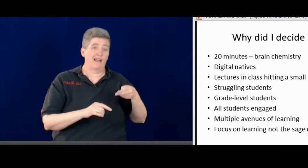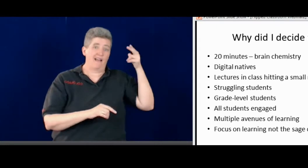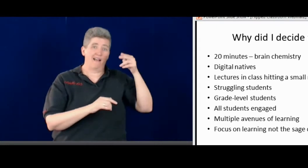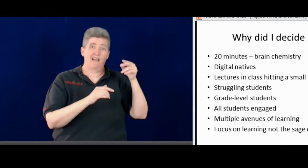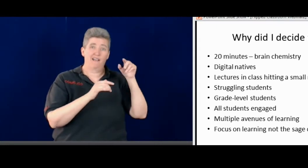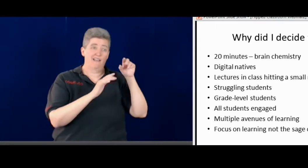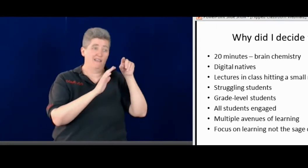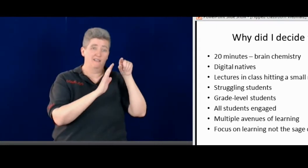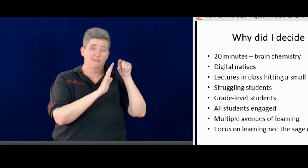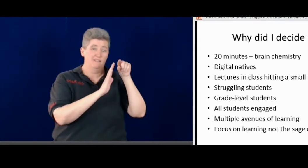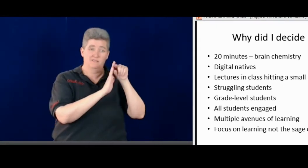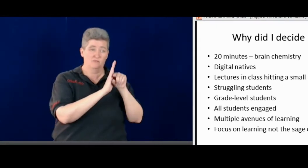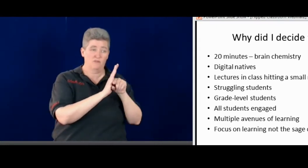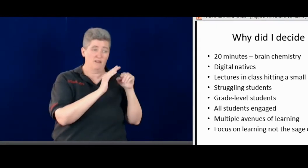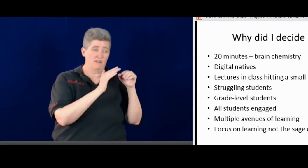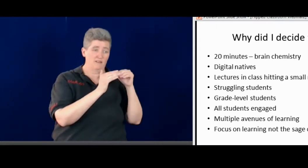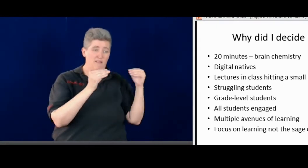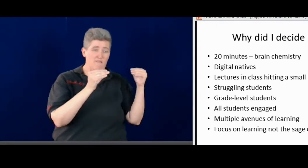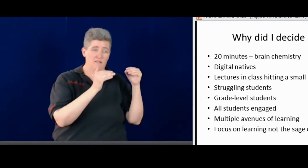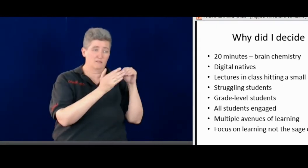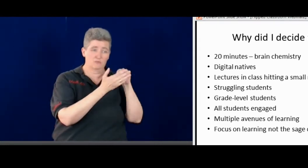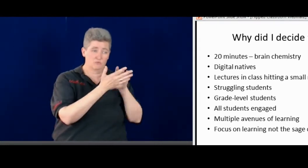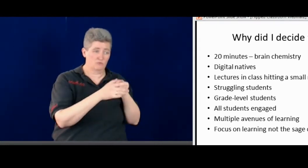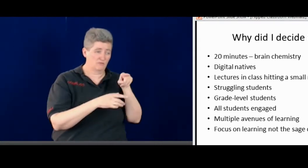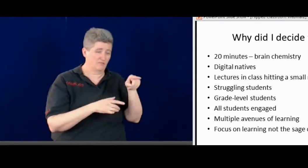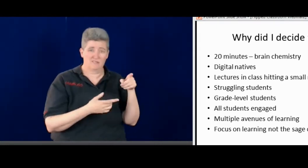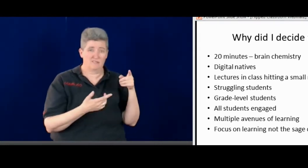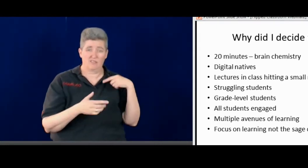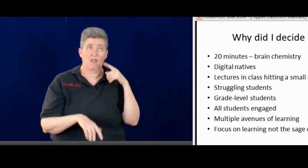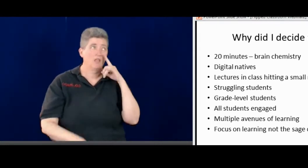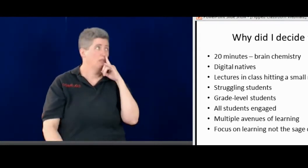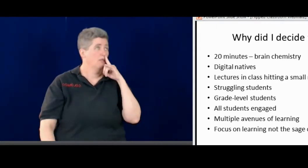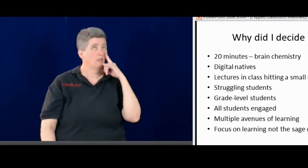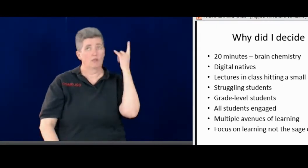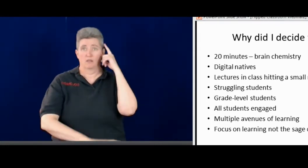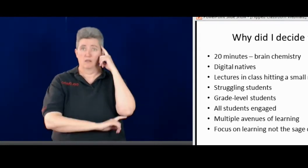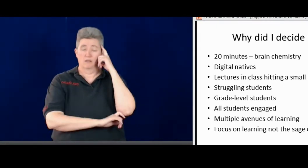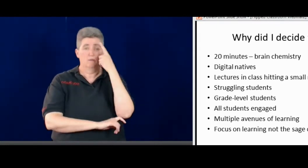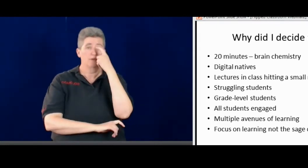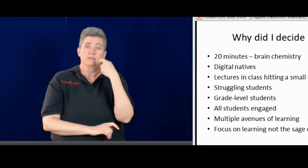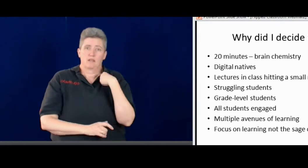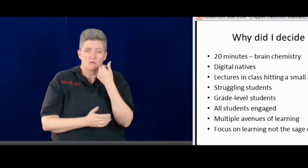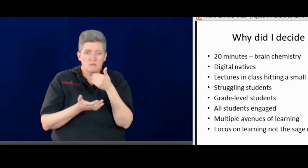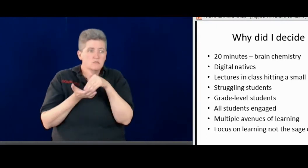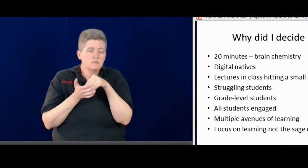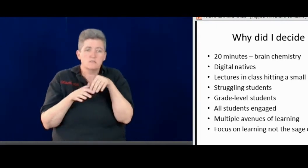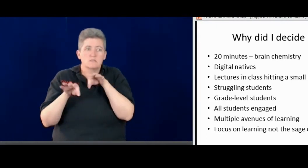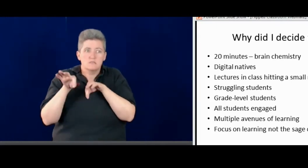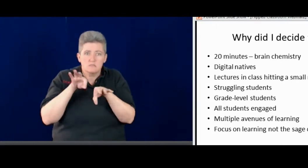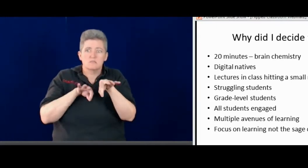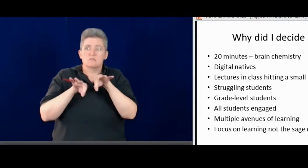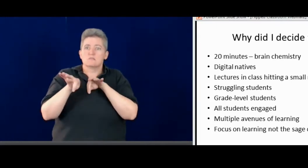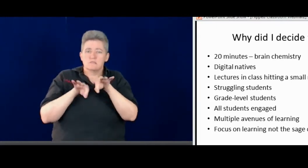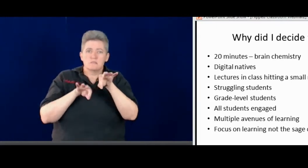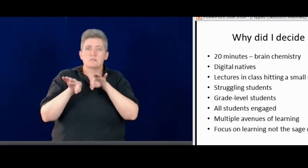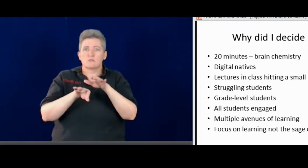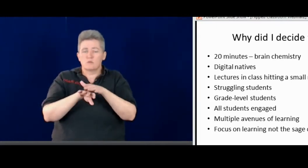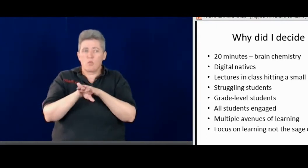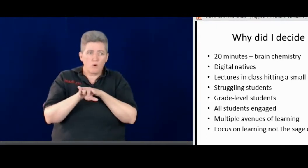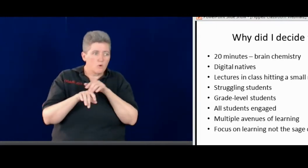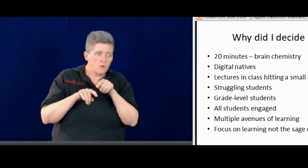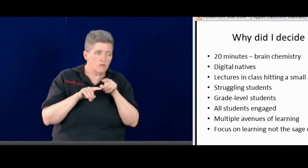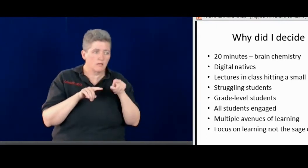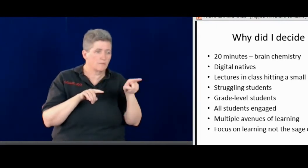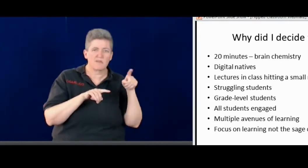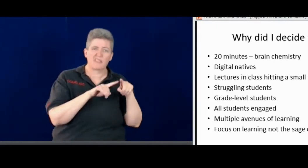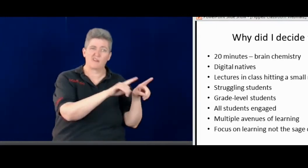set of students, maybe the higher grade level students may get bored. And so I try and,